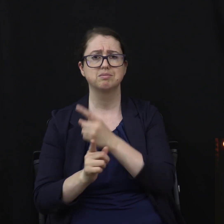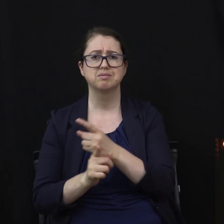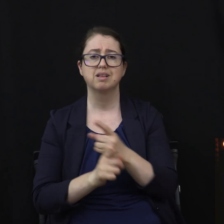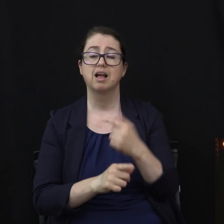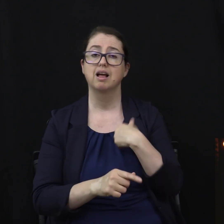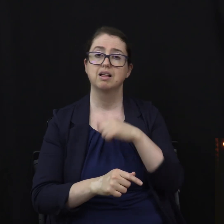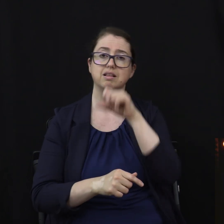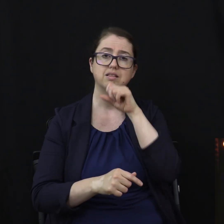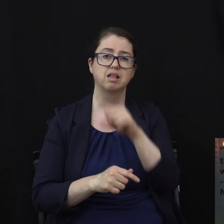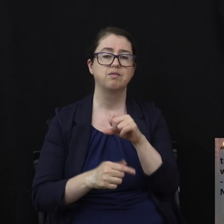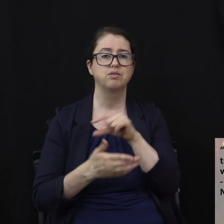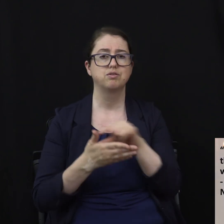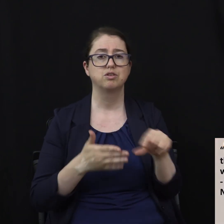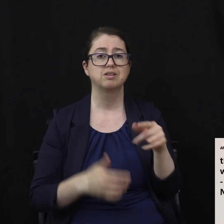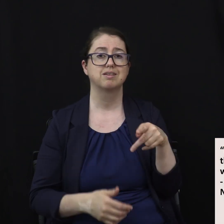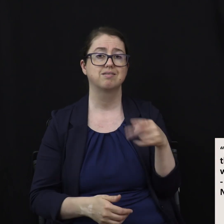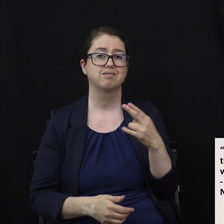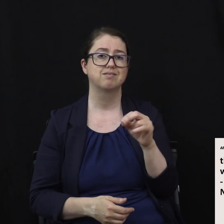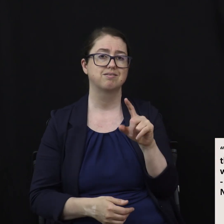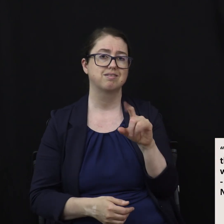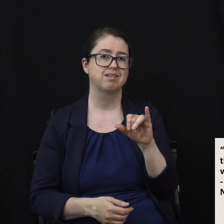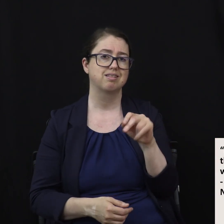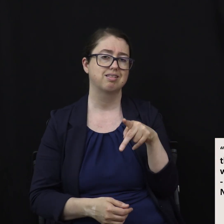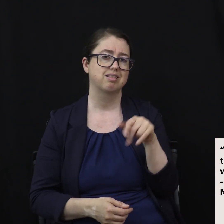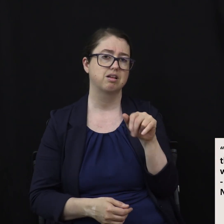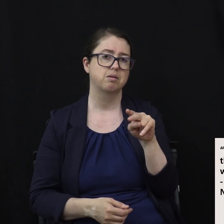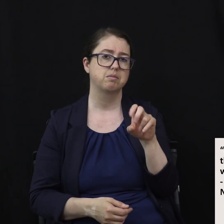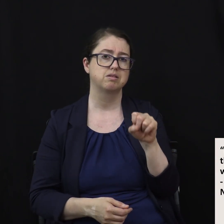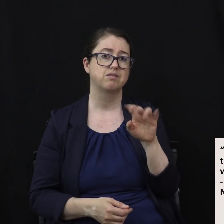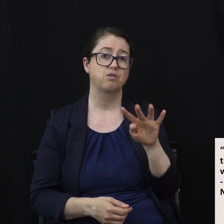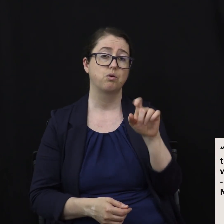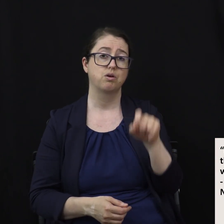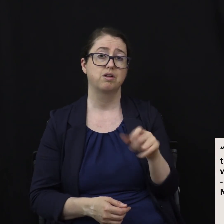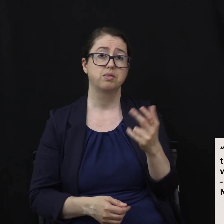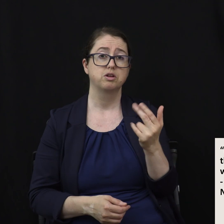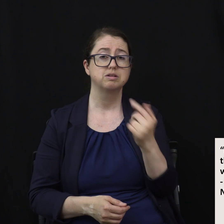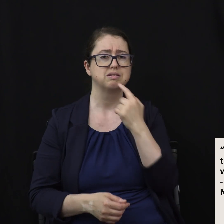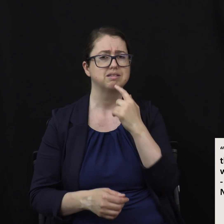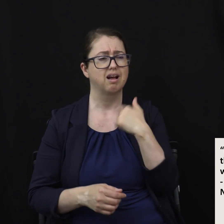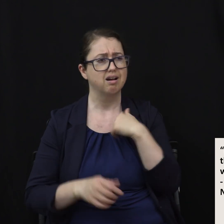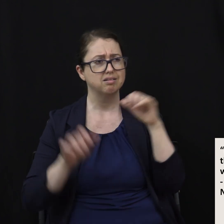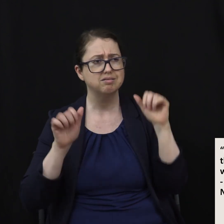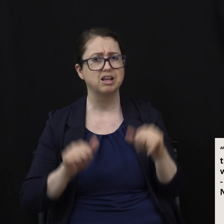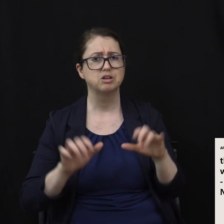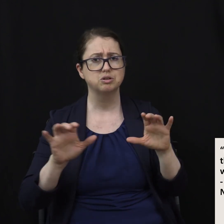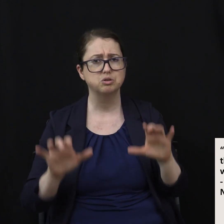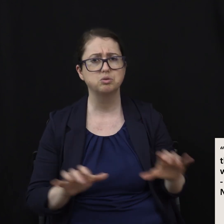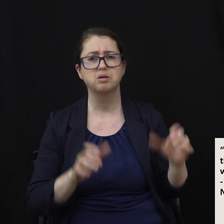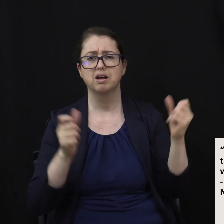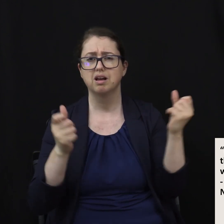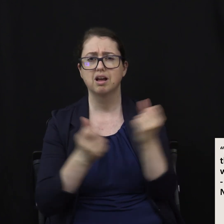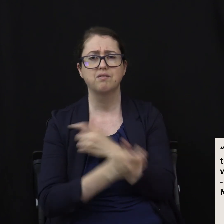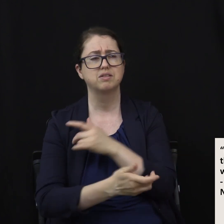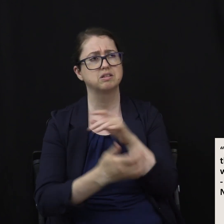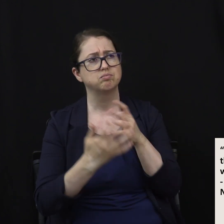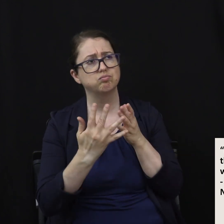Philippians 4.13. Paul says, I can do all things through Christ who strengthens me.